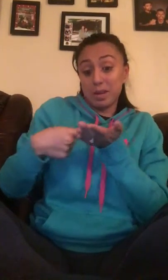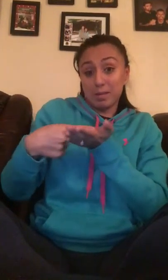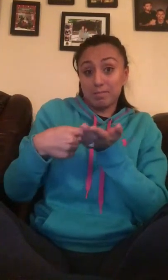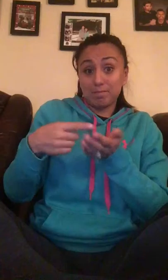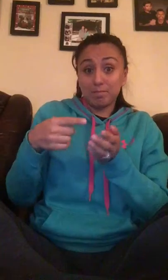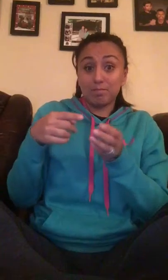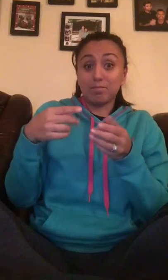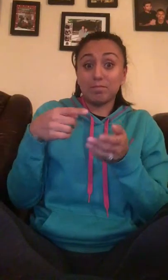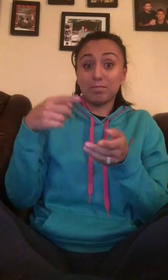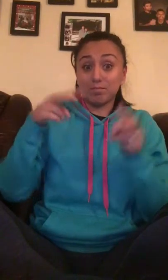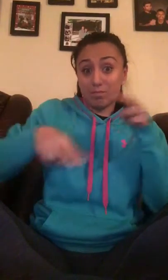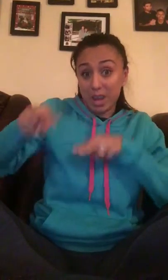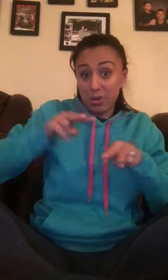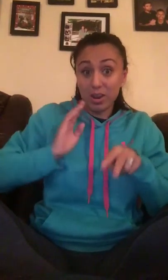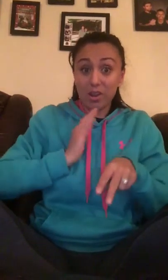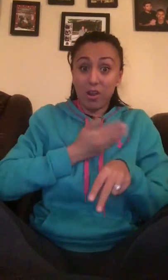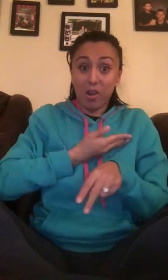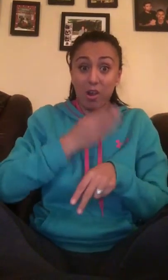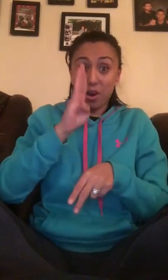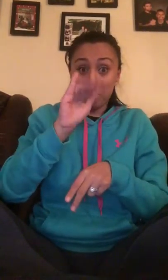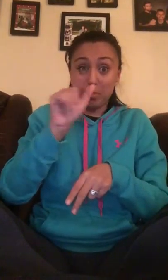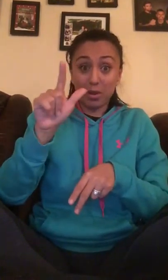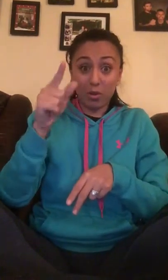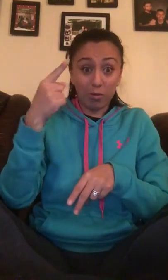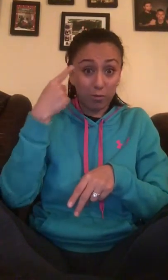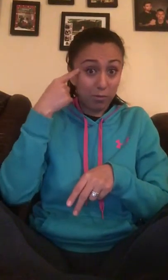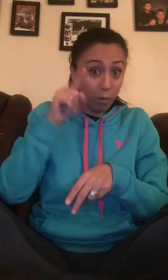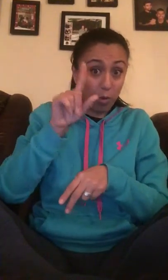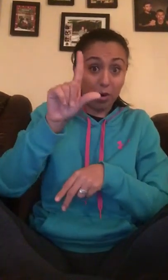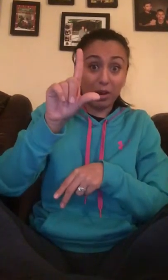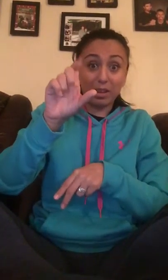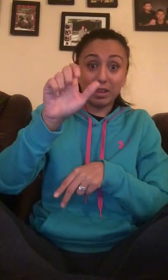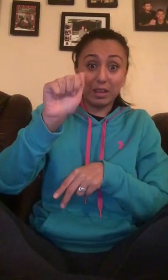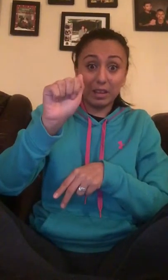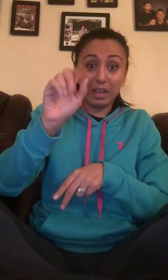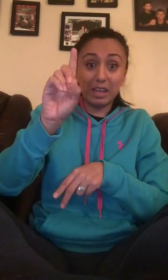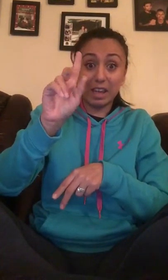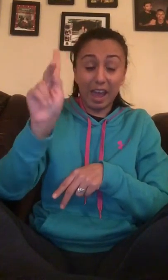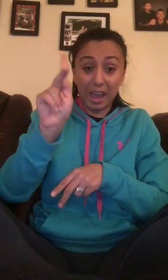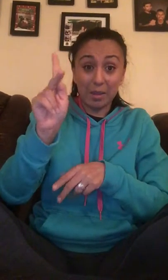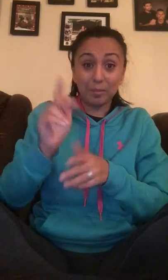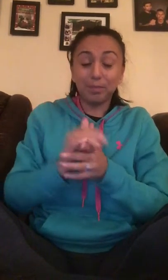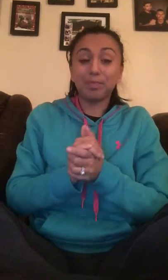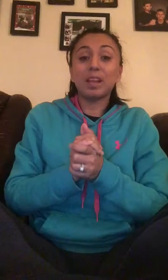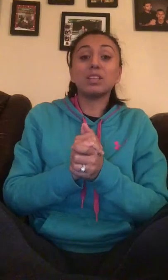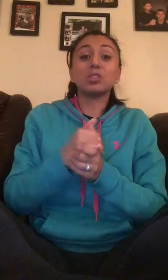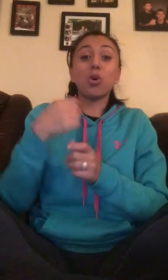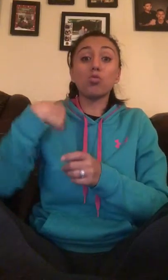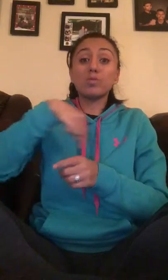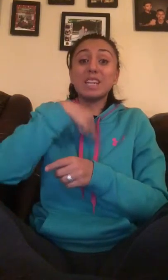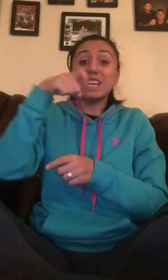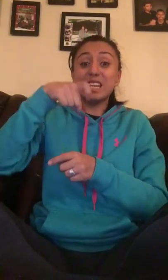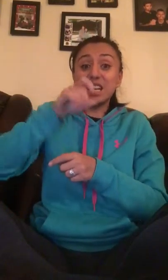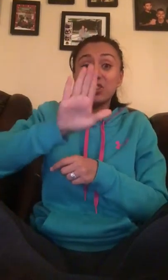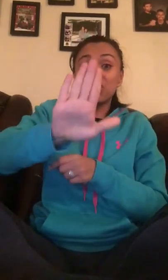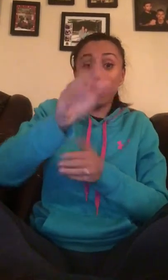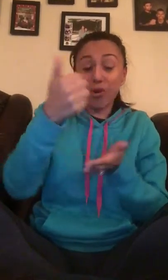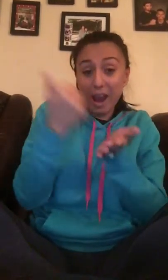be hearing our bill for LEAD-K. So, we need your